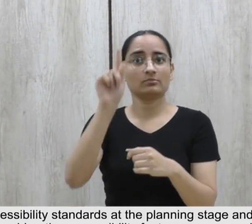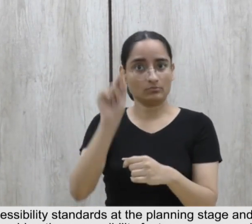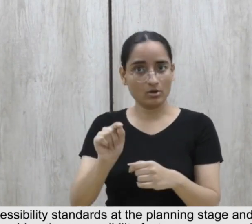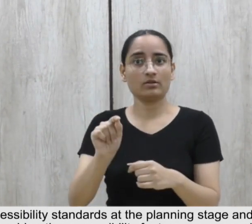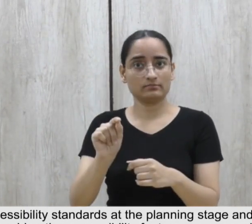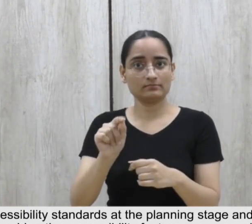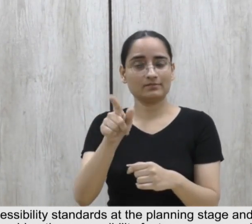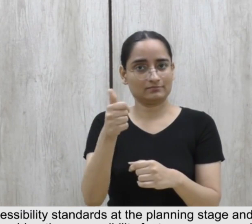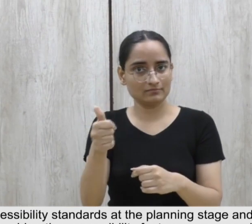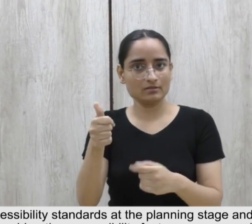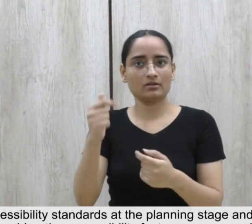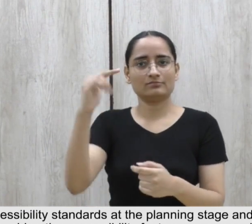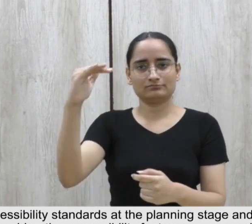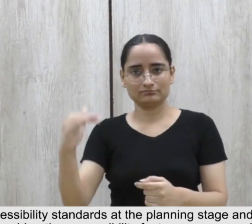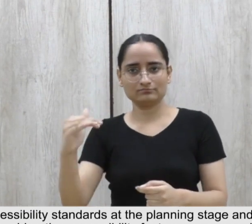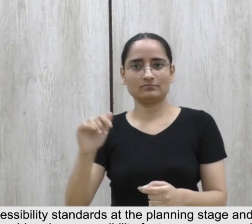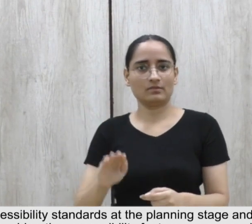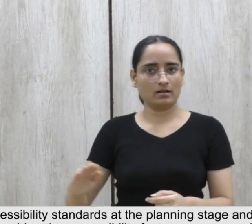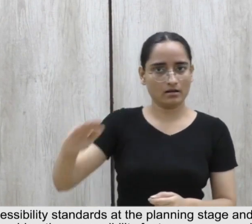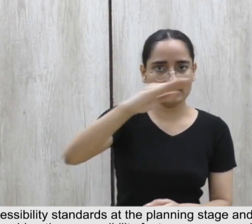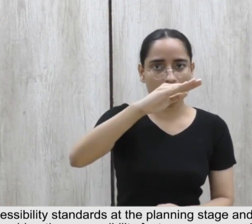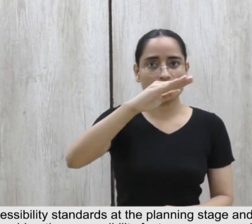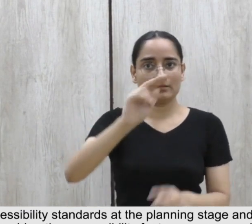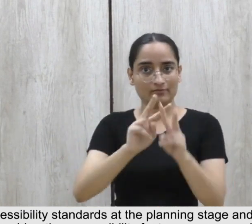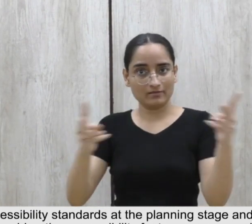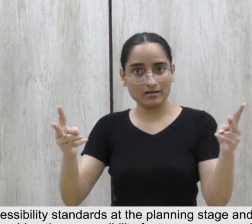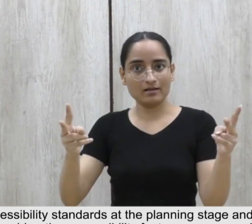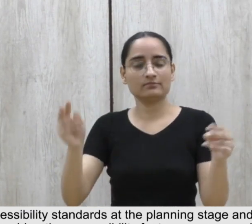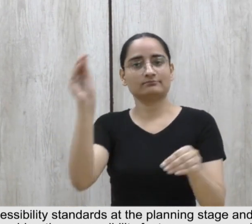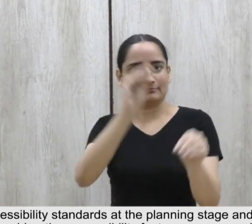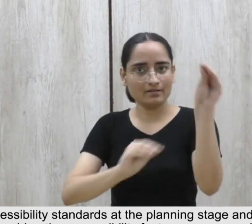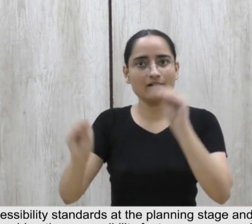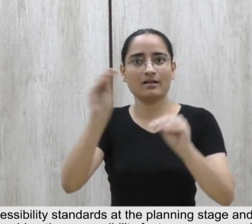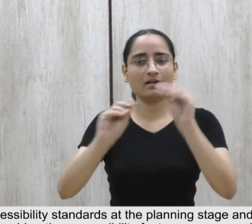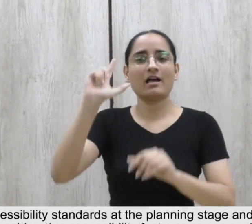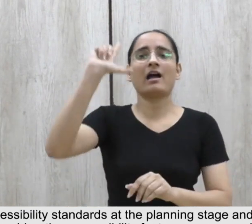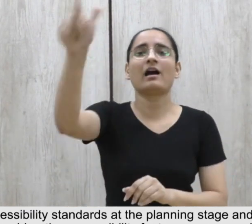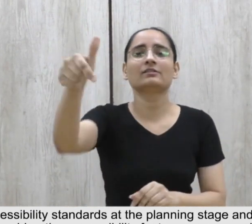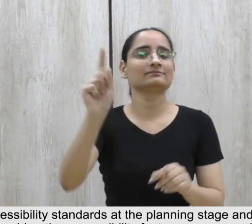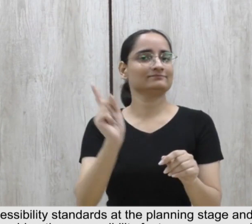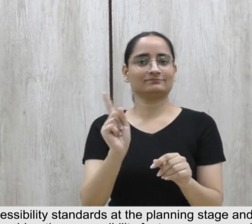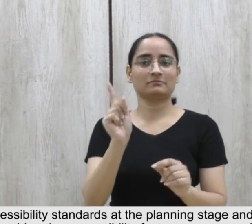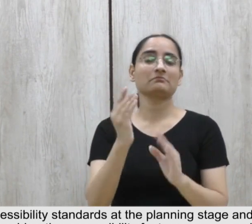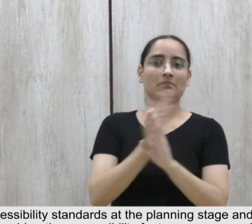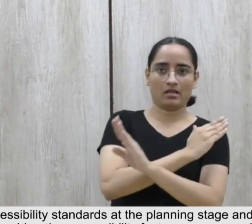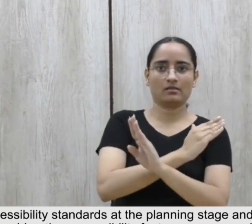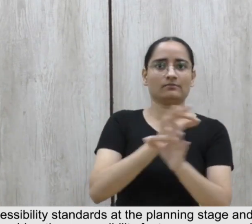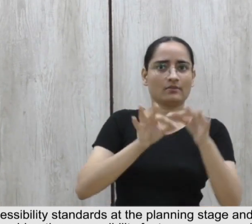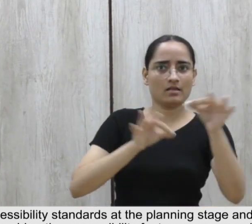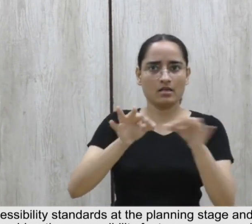to the accessibility standards at the planning stage and the cost estimate will 17.